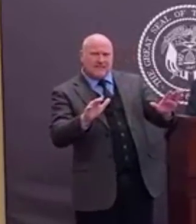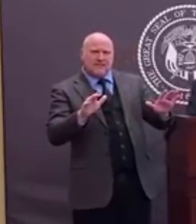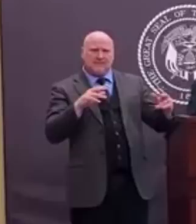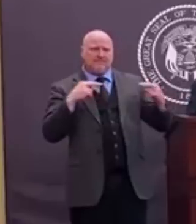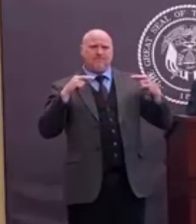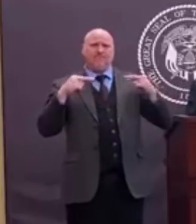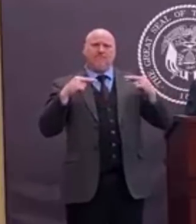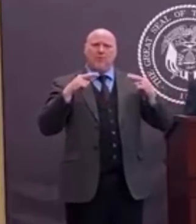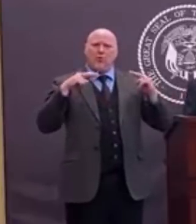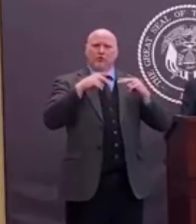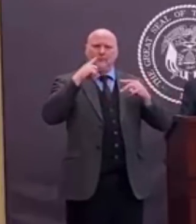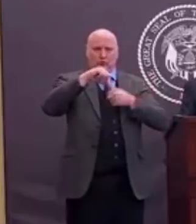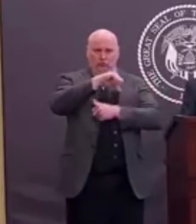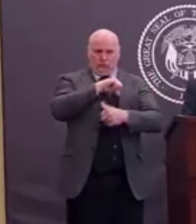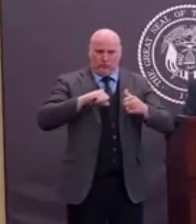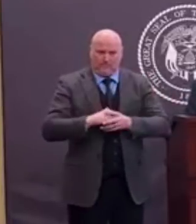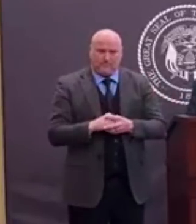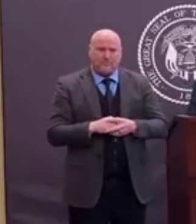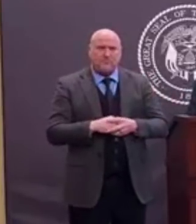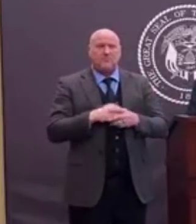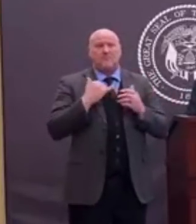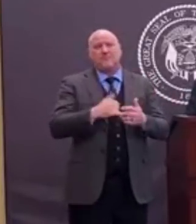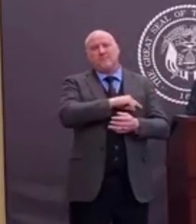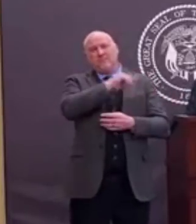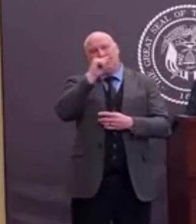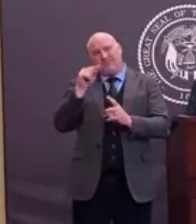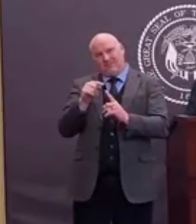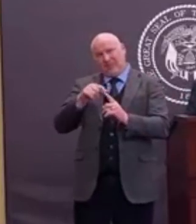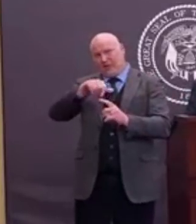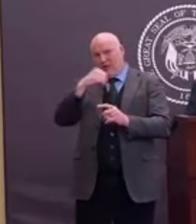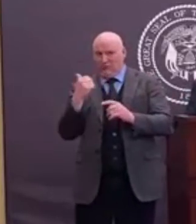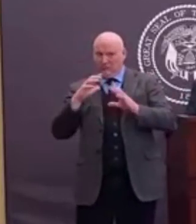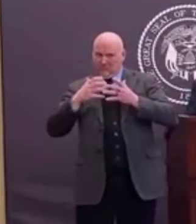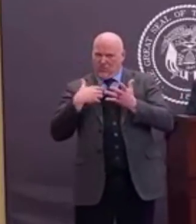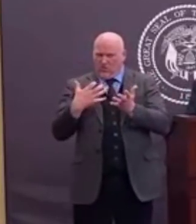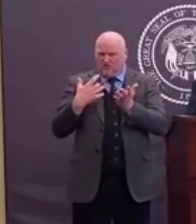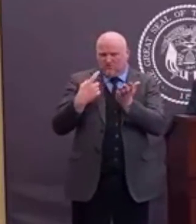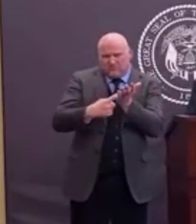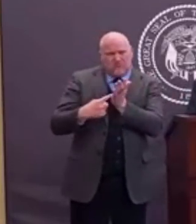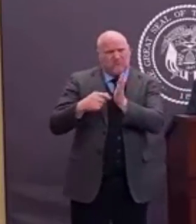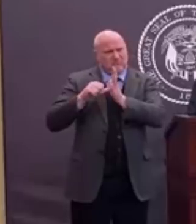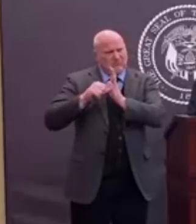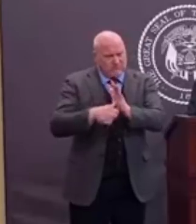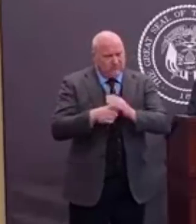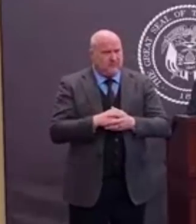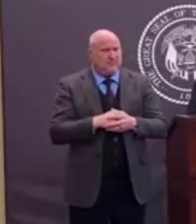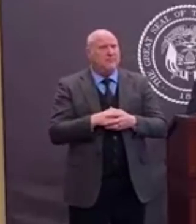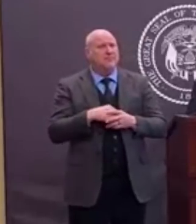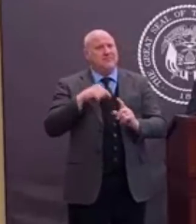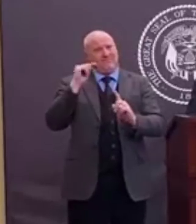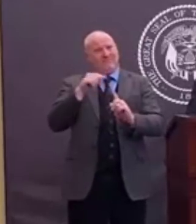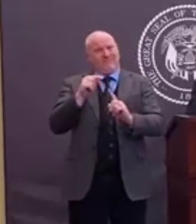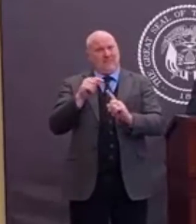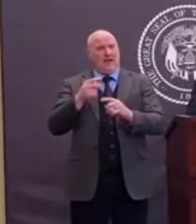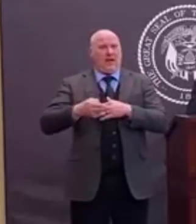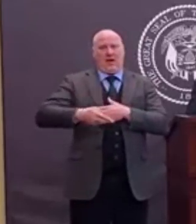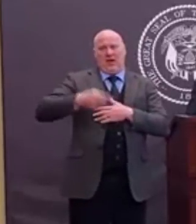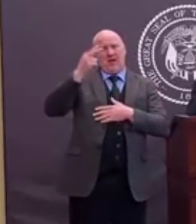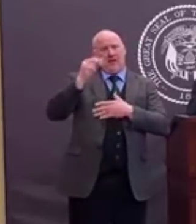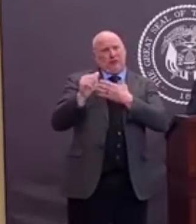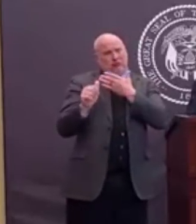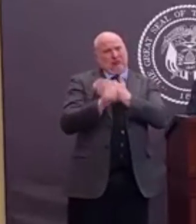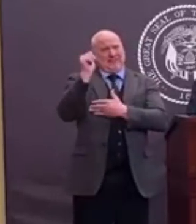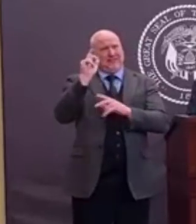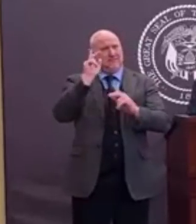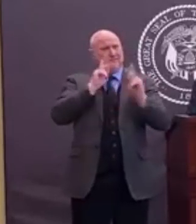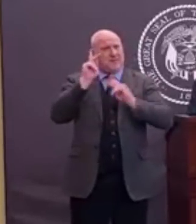to emphasize that has not been emphasized enough, I don't think, in the past is high-risk individuals. High-risk individuals are people